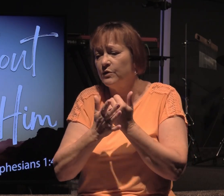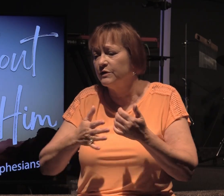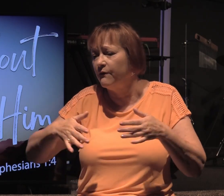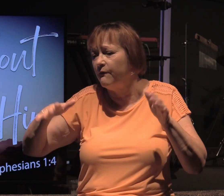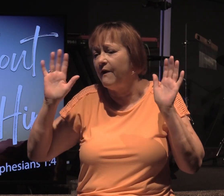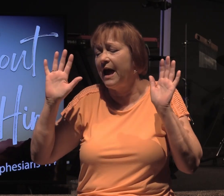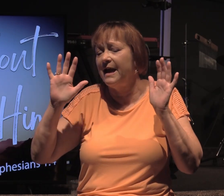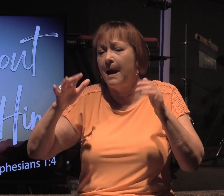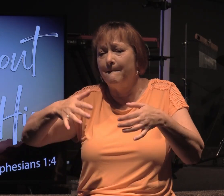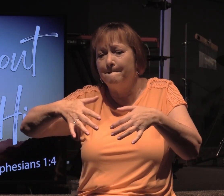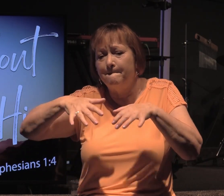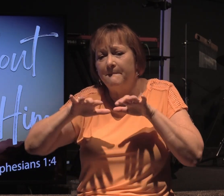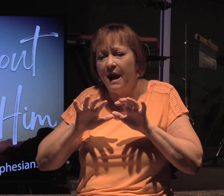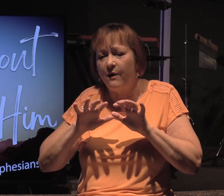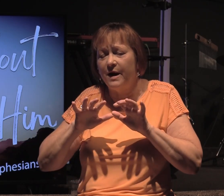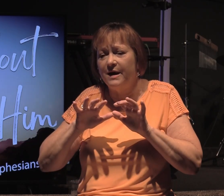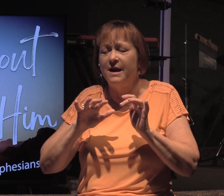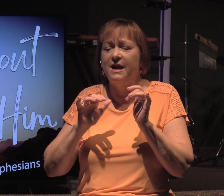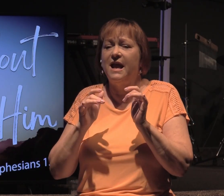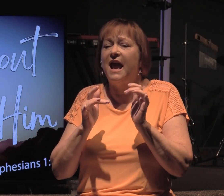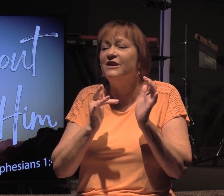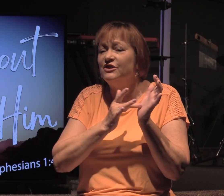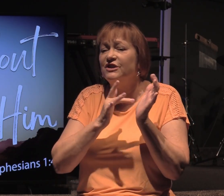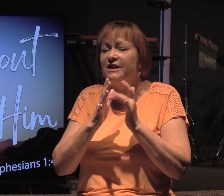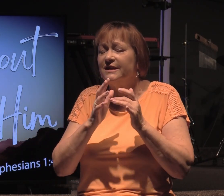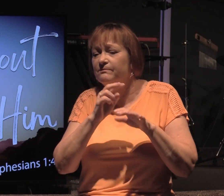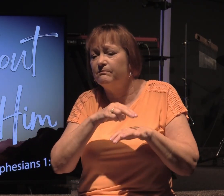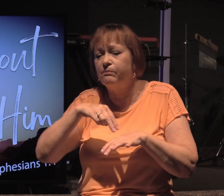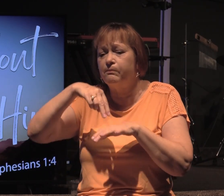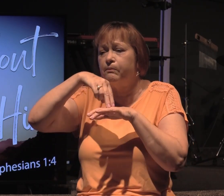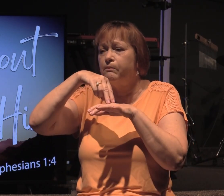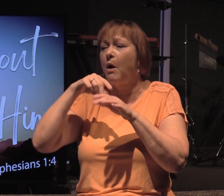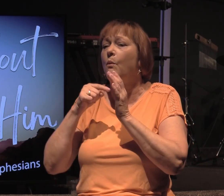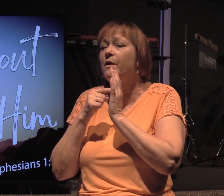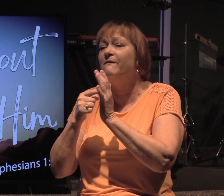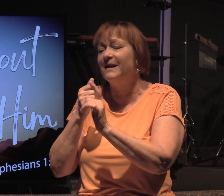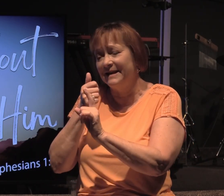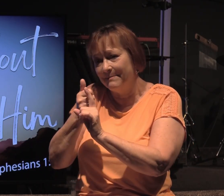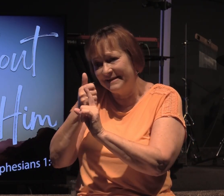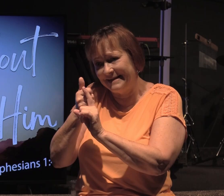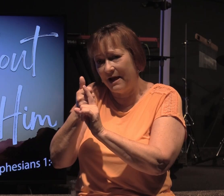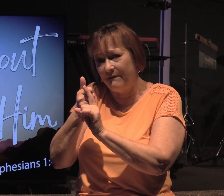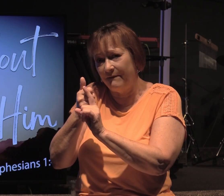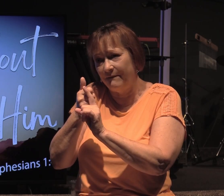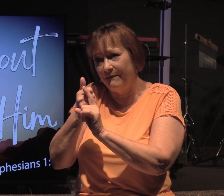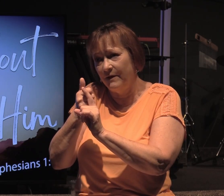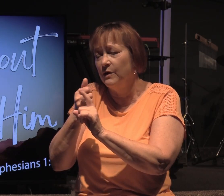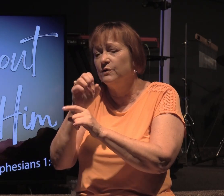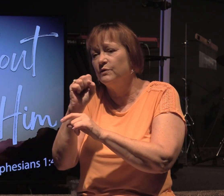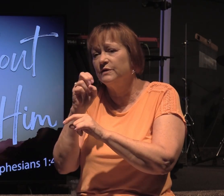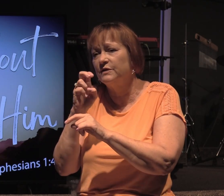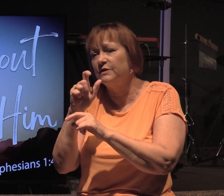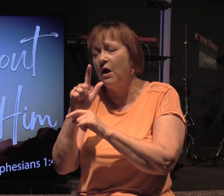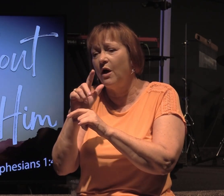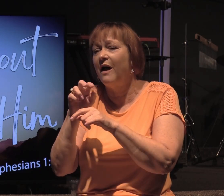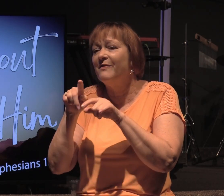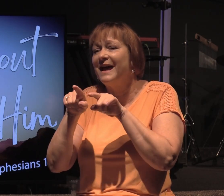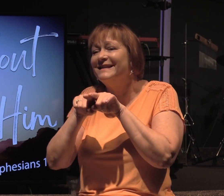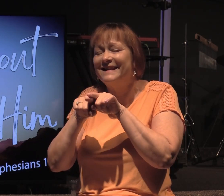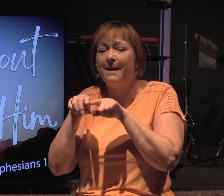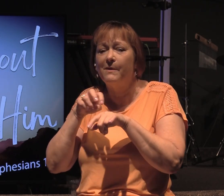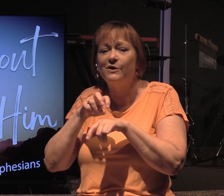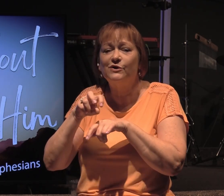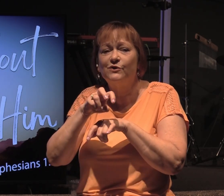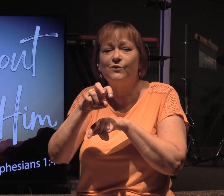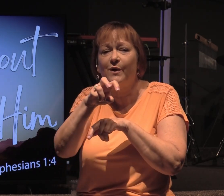Jesus revealed himself to Saul of Tarsus on that very trip that he was making